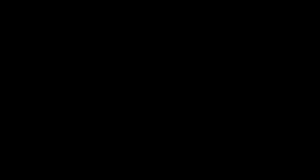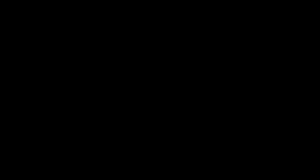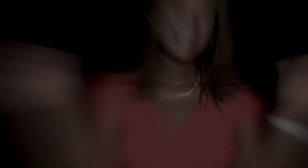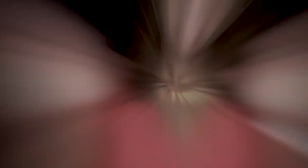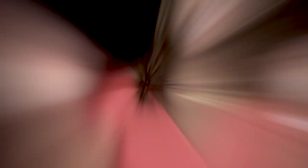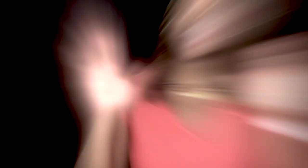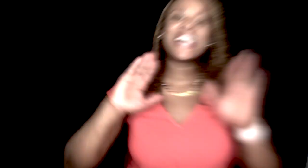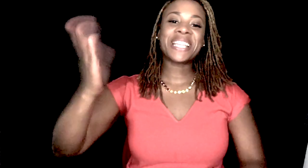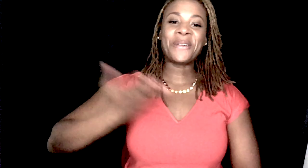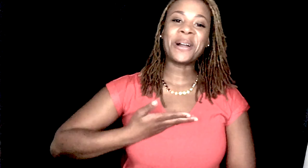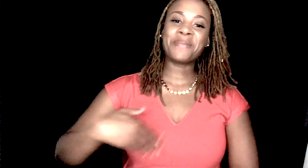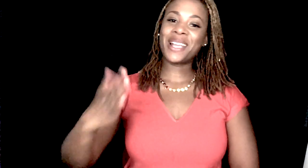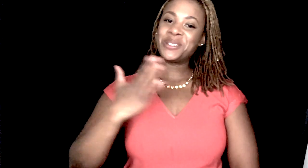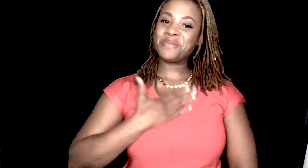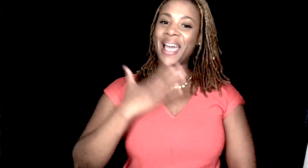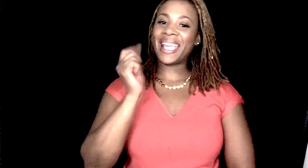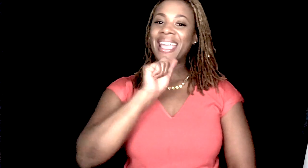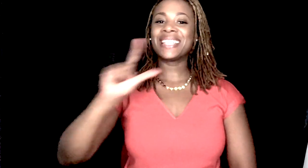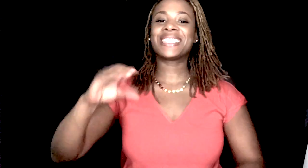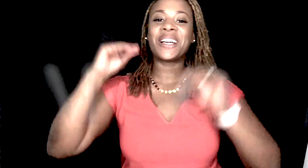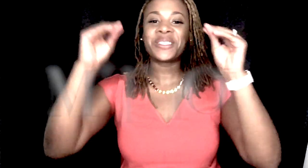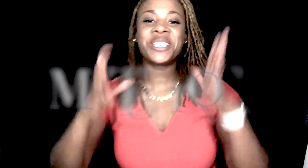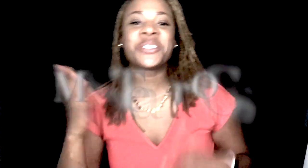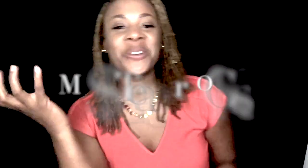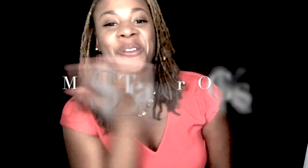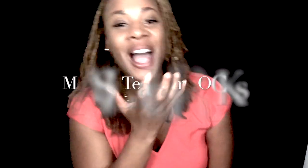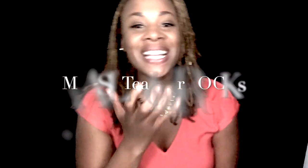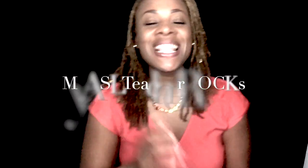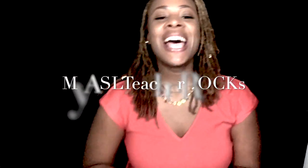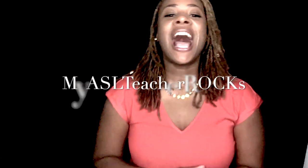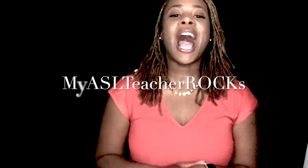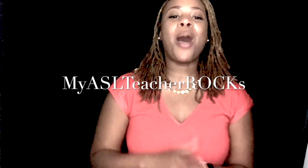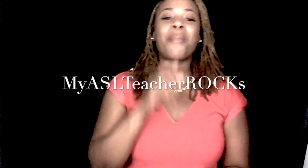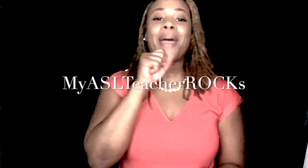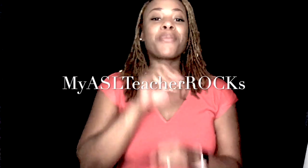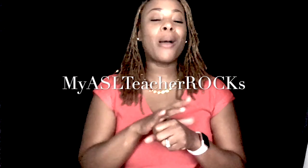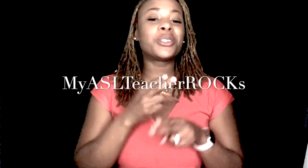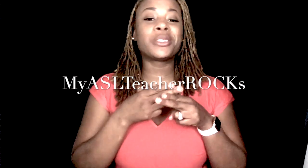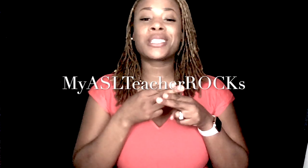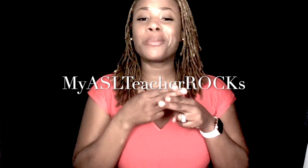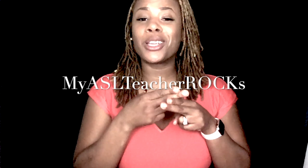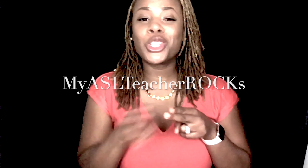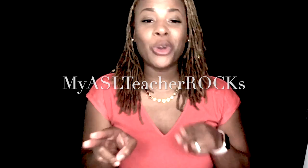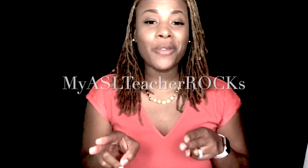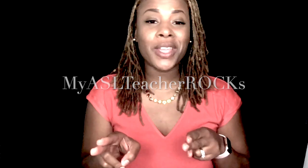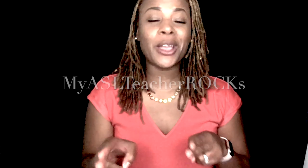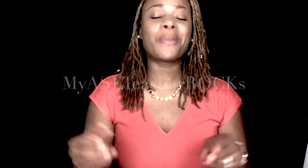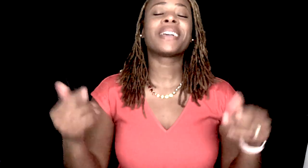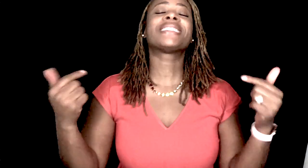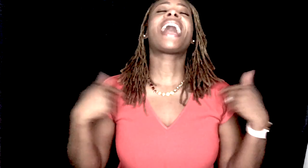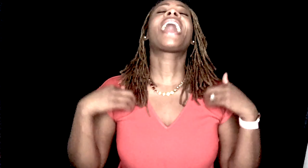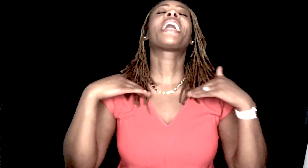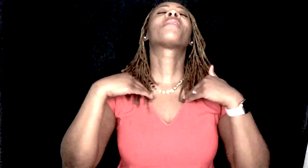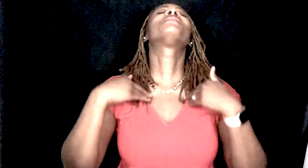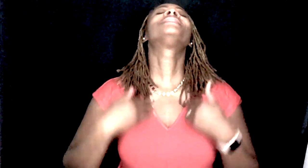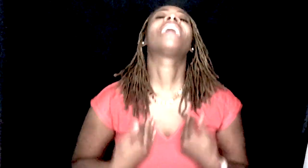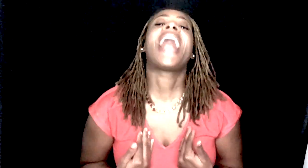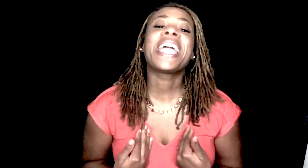Hi guys and welcome back to My ASL Teacher Rocks. I promise you this is going to be a short video because I am tired.